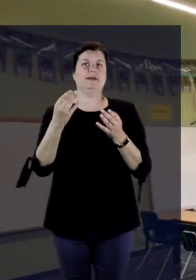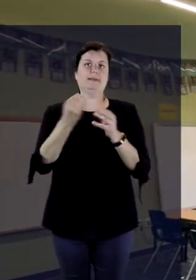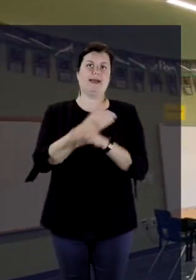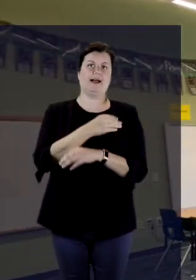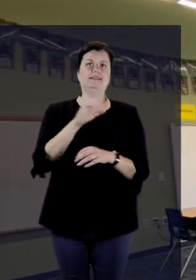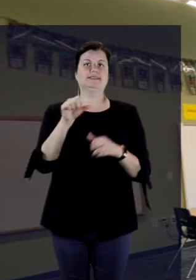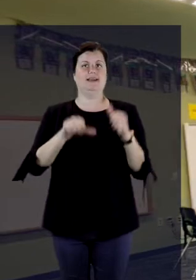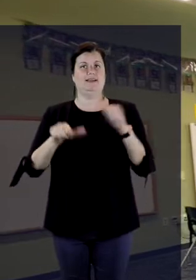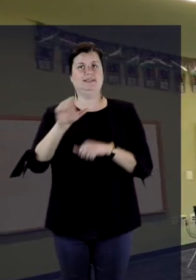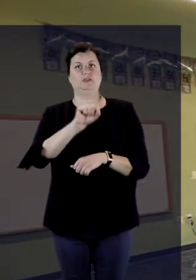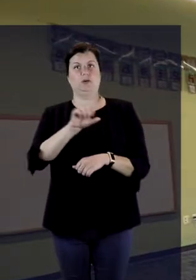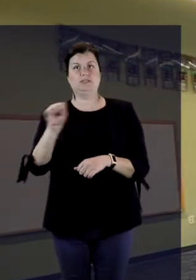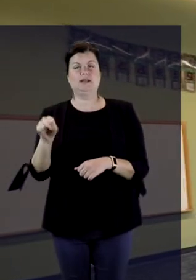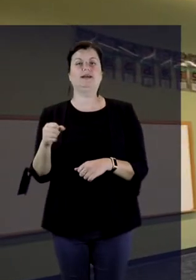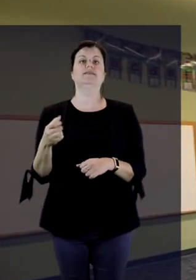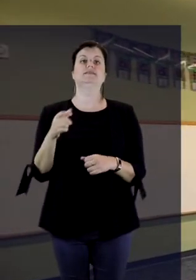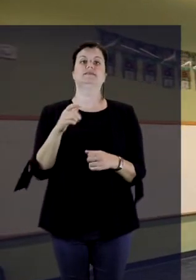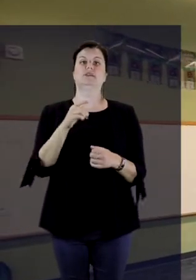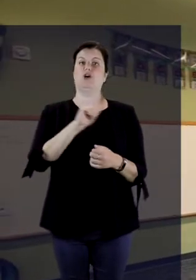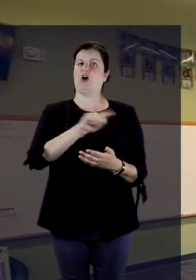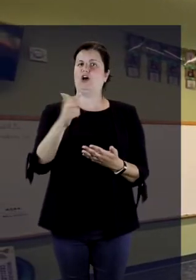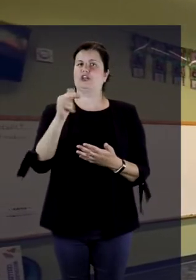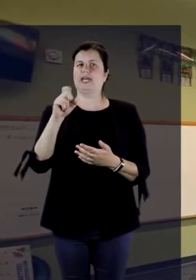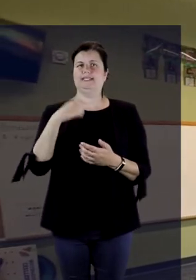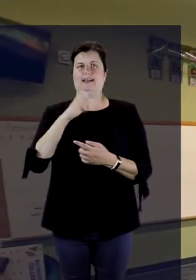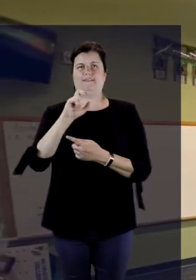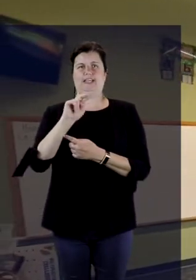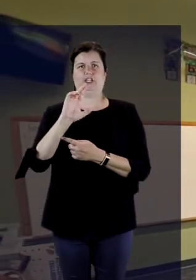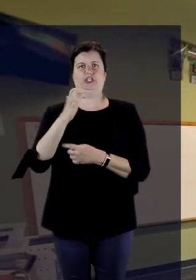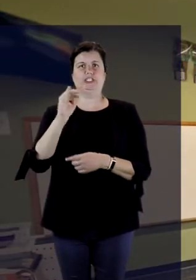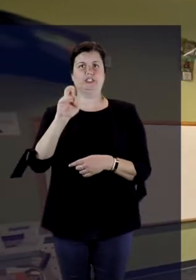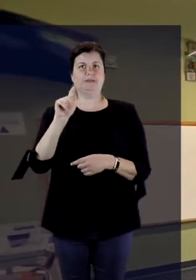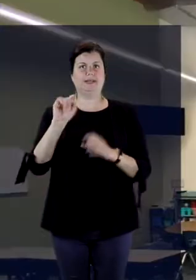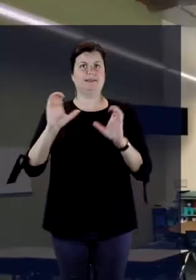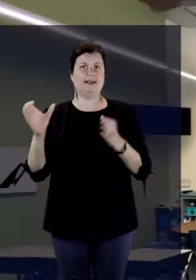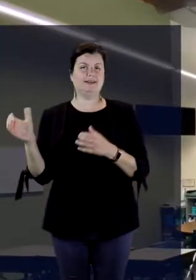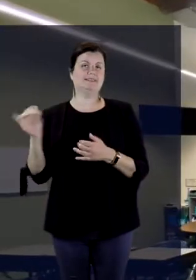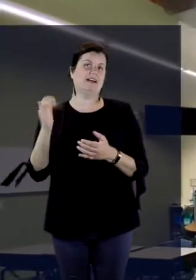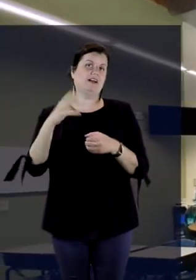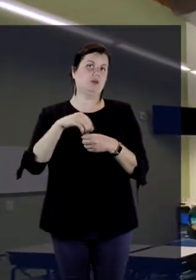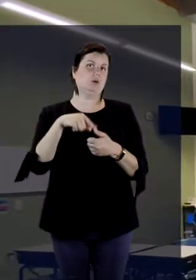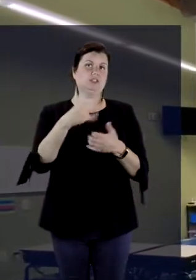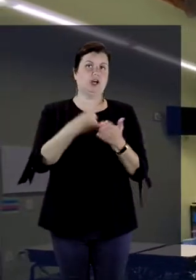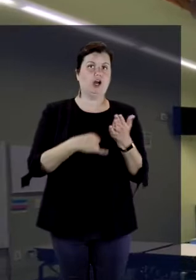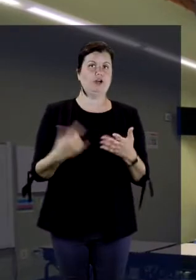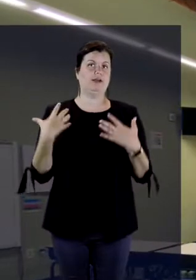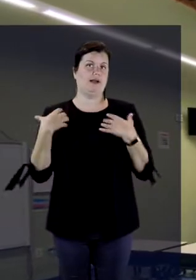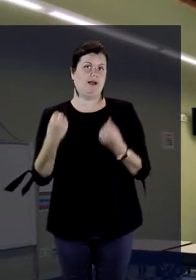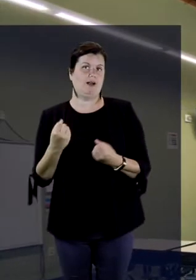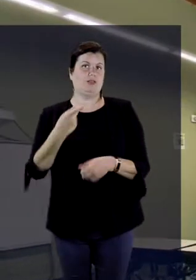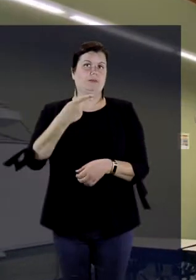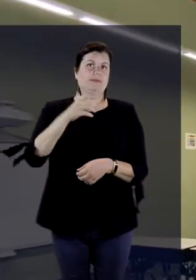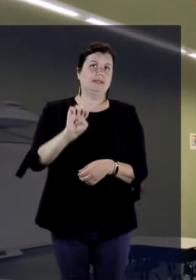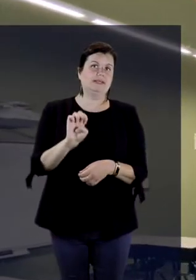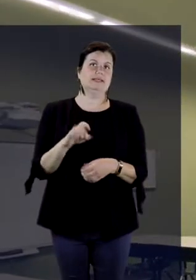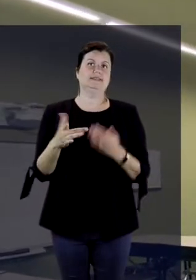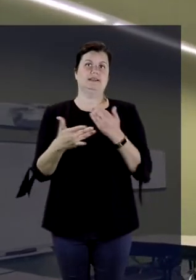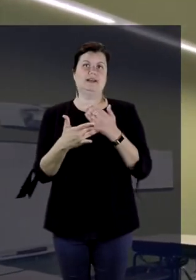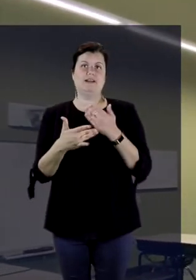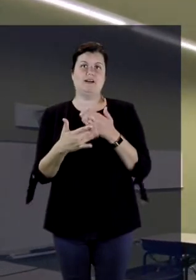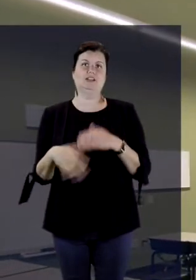science and math all grades have enrichment courses health PE technology